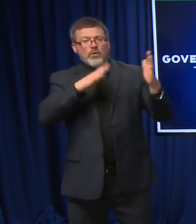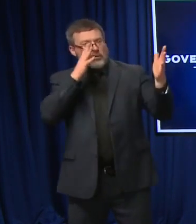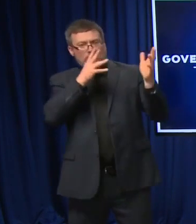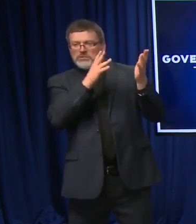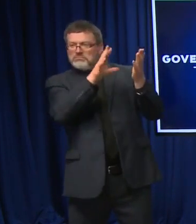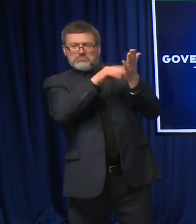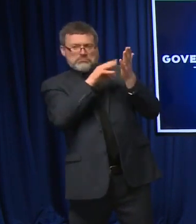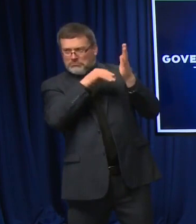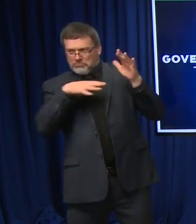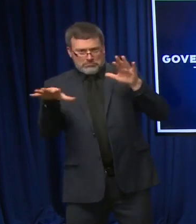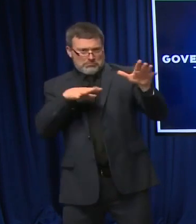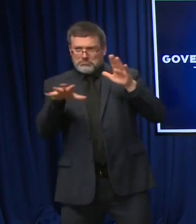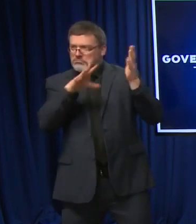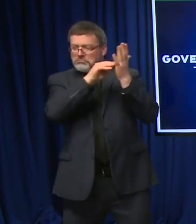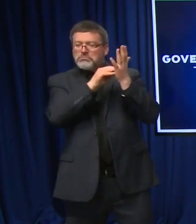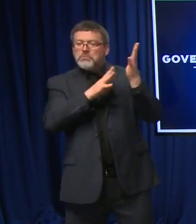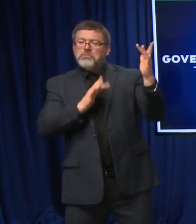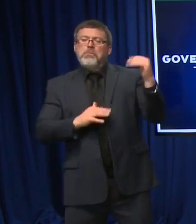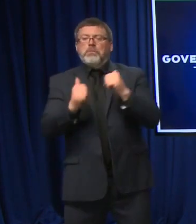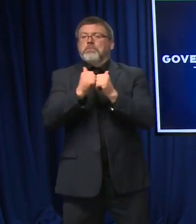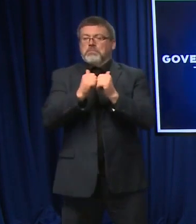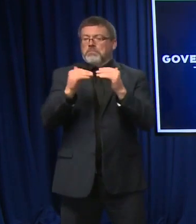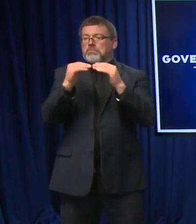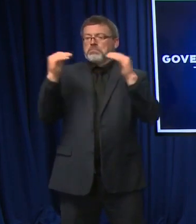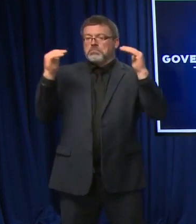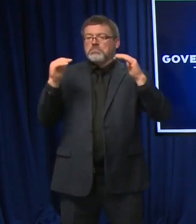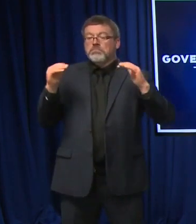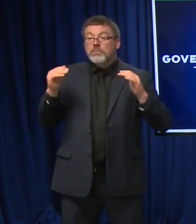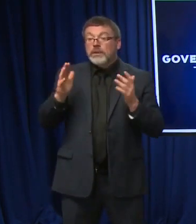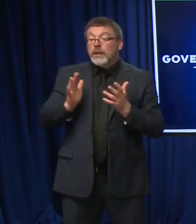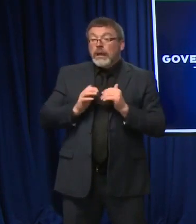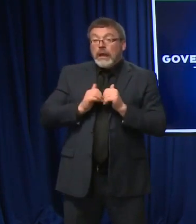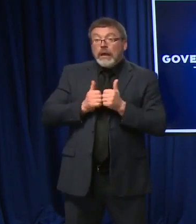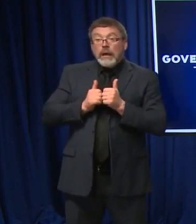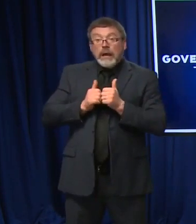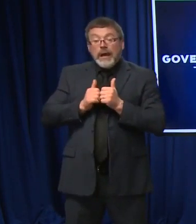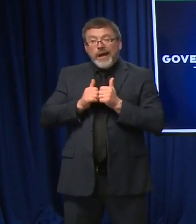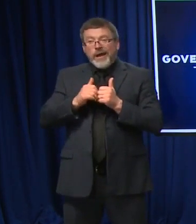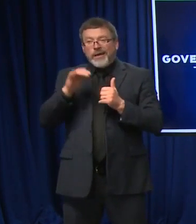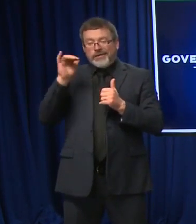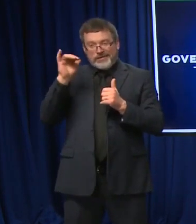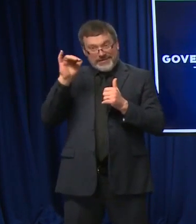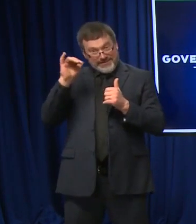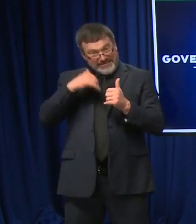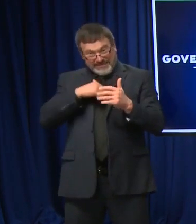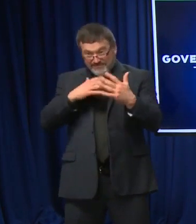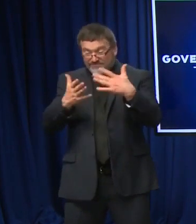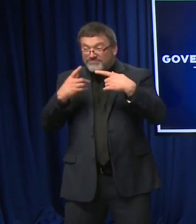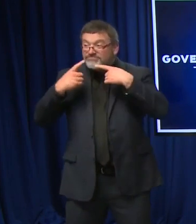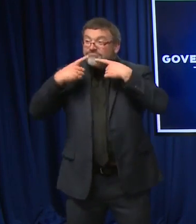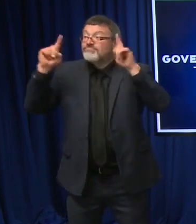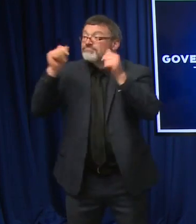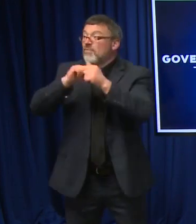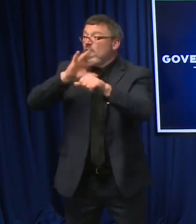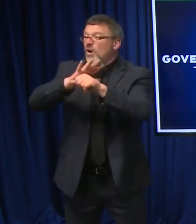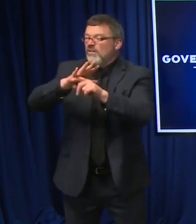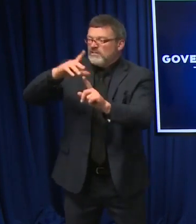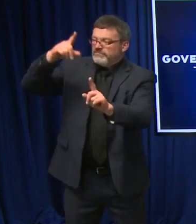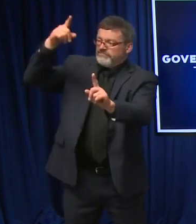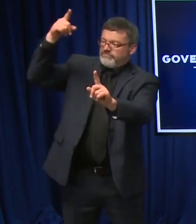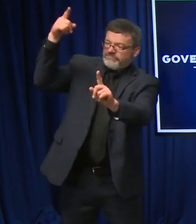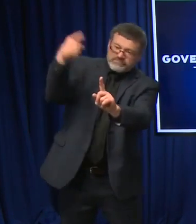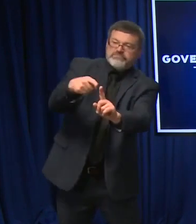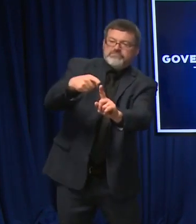of the data. The vaccine is the way out of this. That's just the way it is. The vaccine is the way out. There are new pharmaceuticals and other